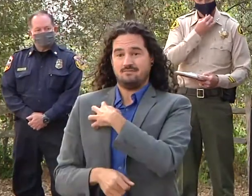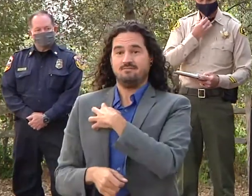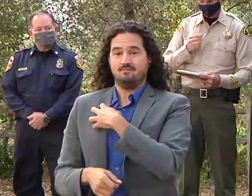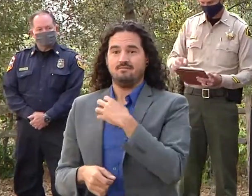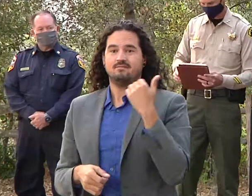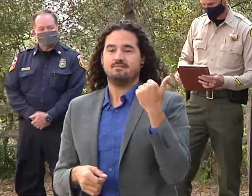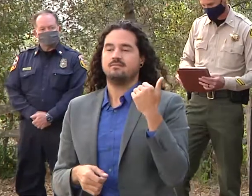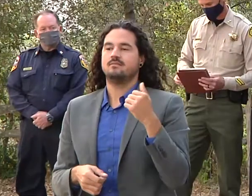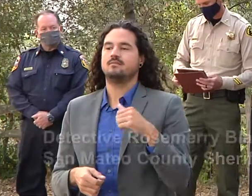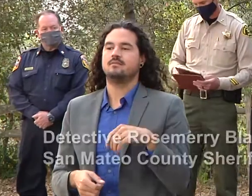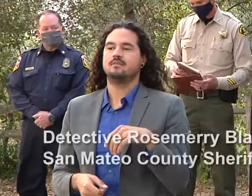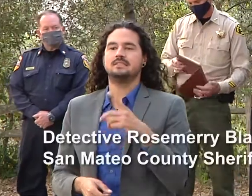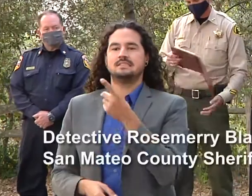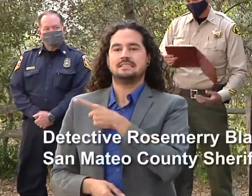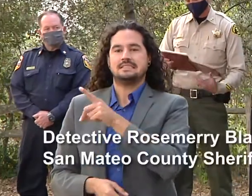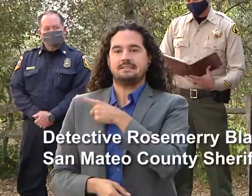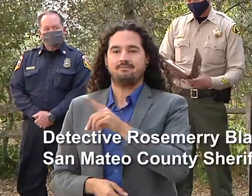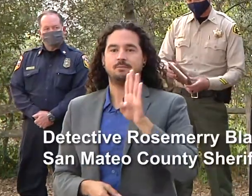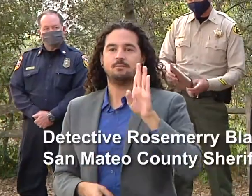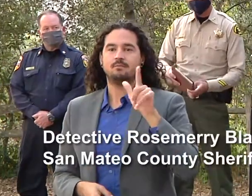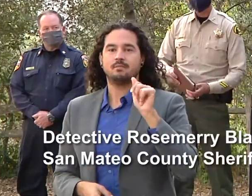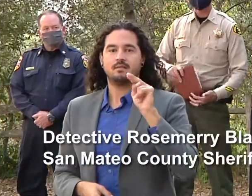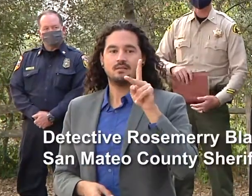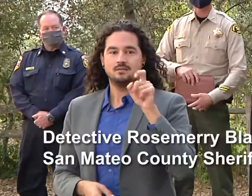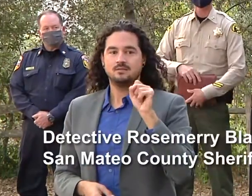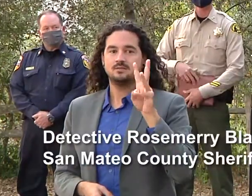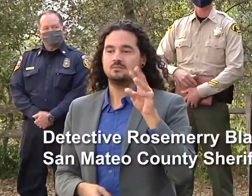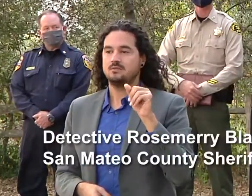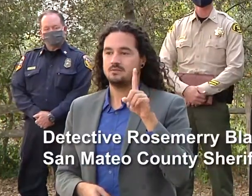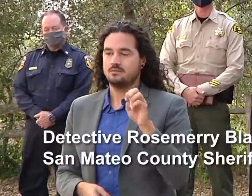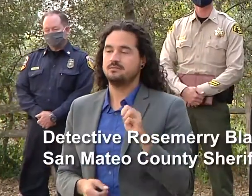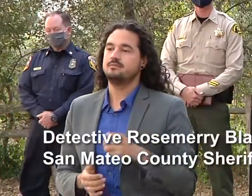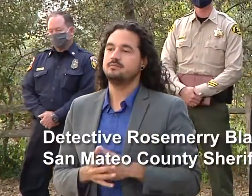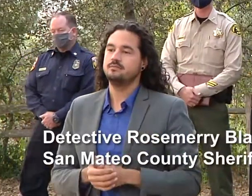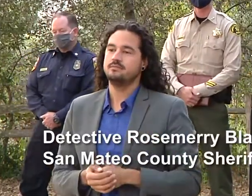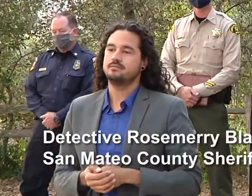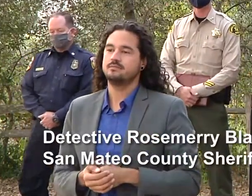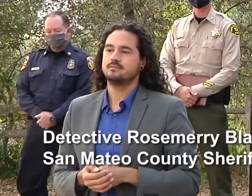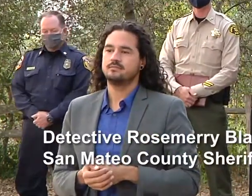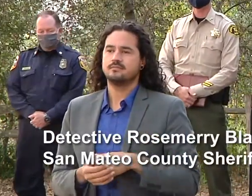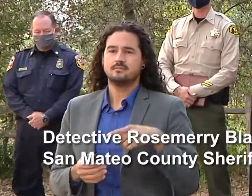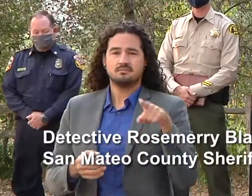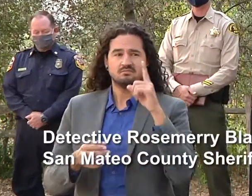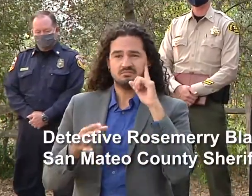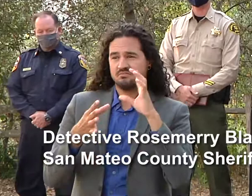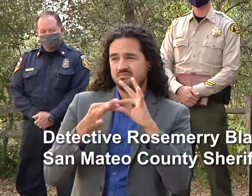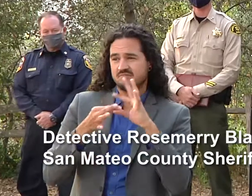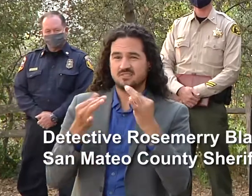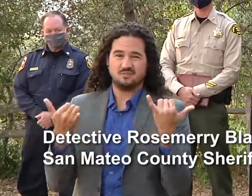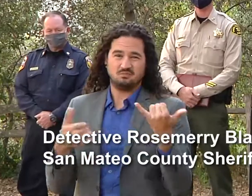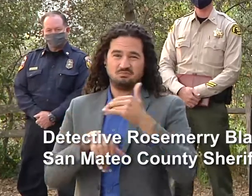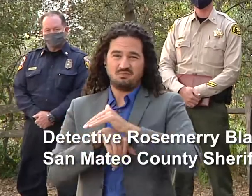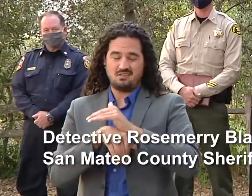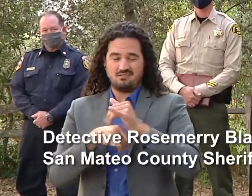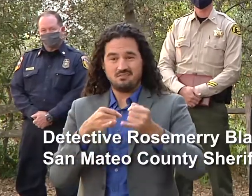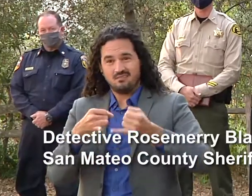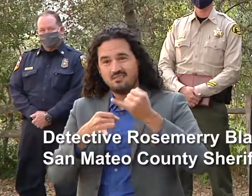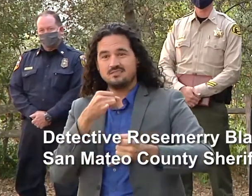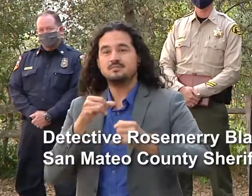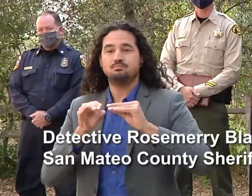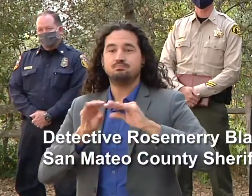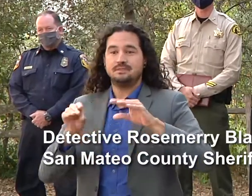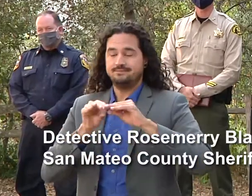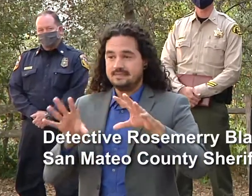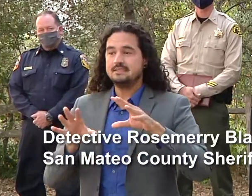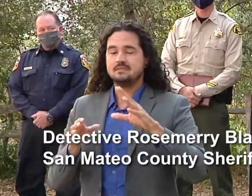thank you good evening as you heard these press conferences are in the wrap-up phase and we want to tell you how much